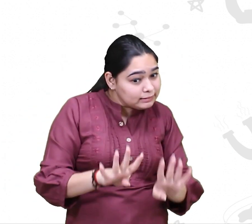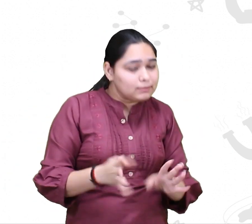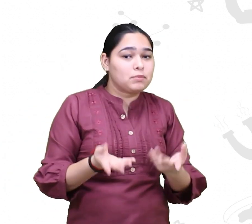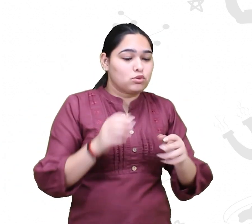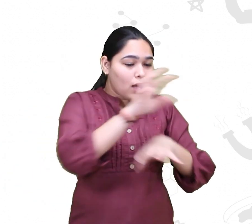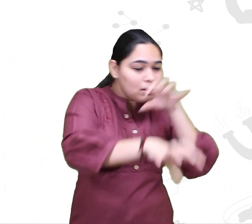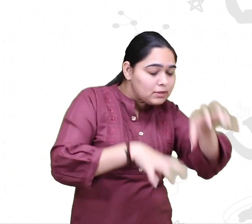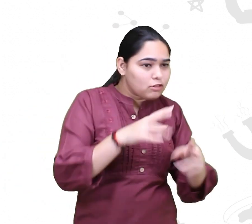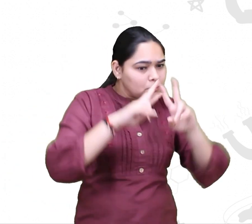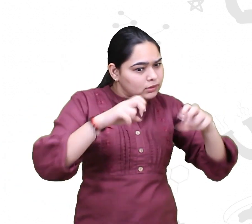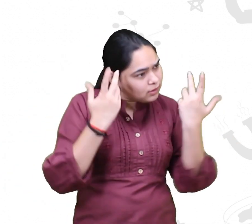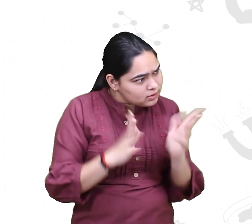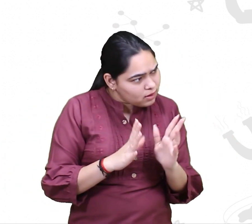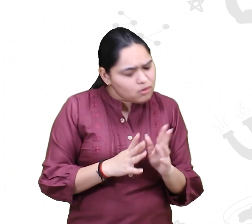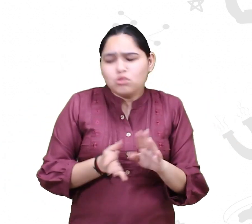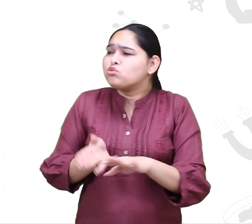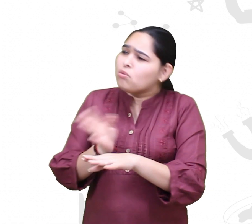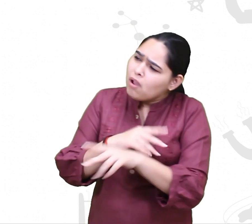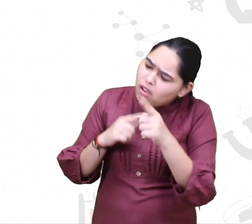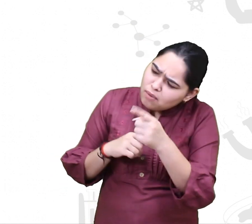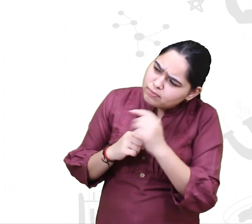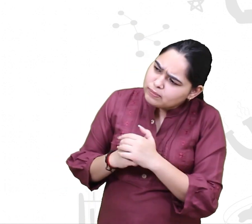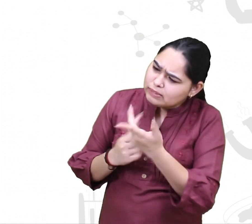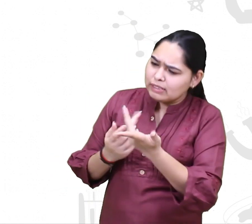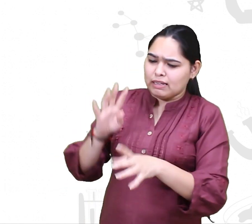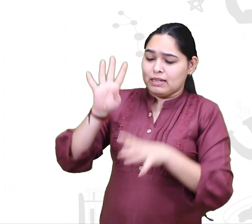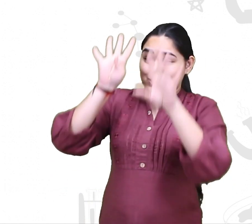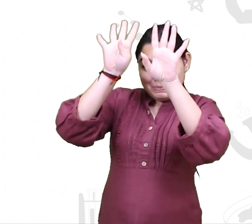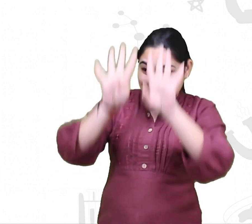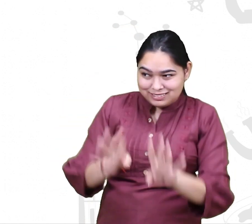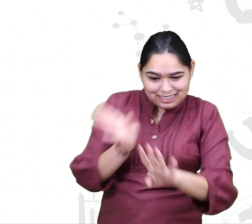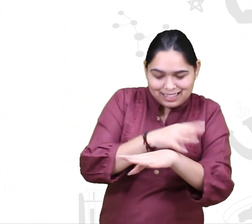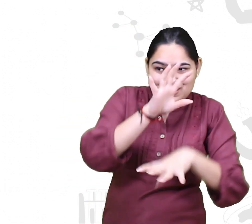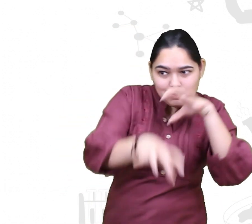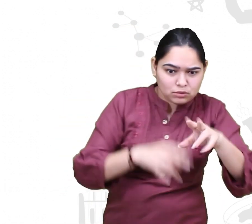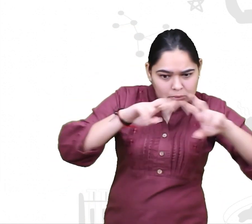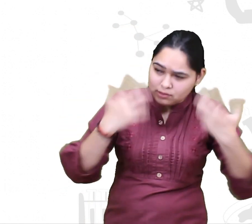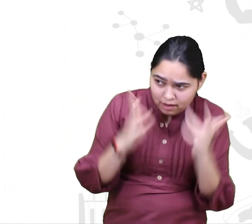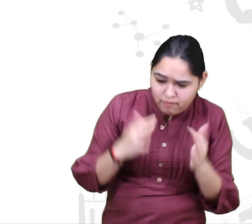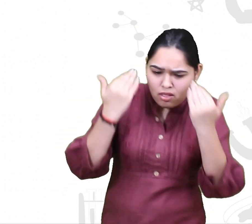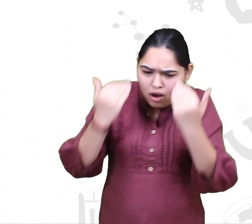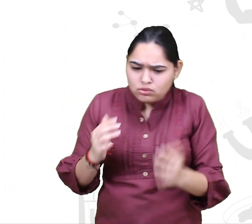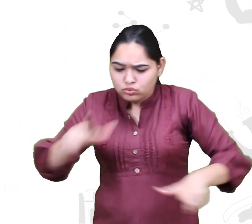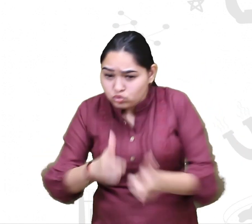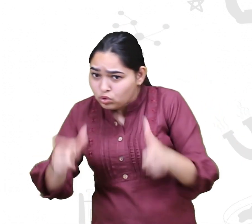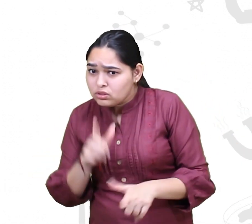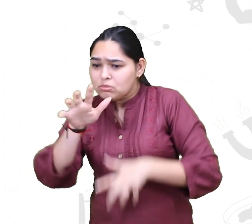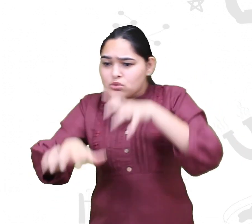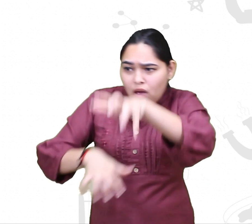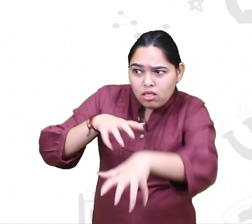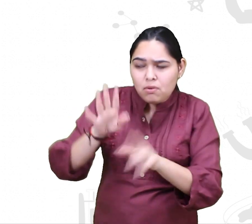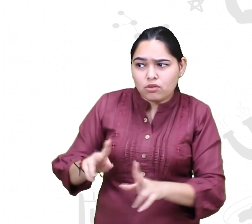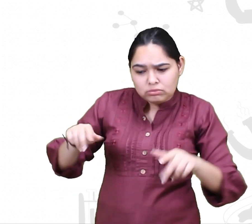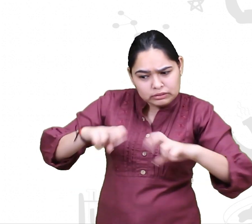after the habituation behavior. Because you've studied animals in the wild as well and you study animals in captivity also, have